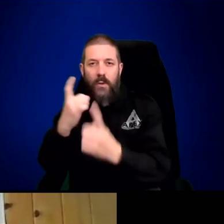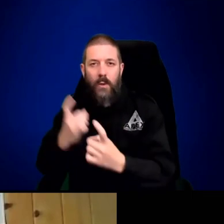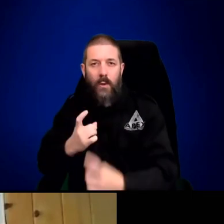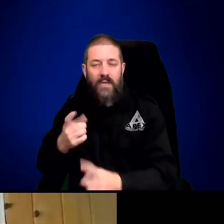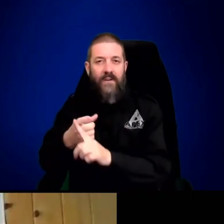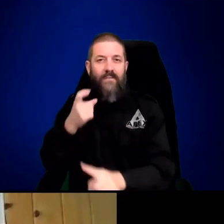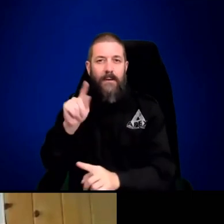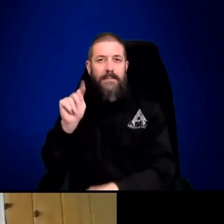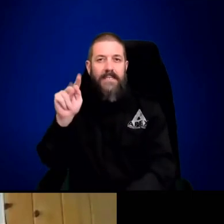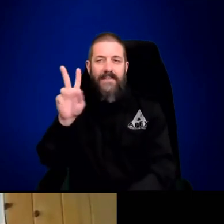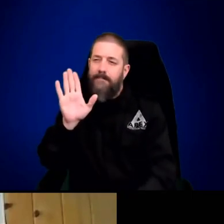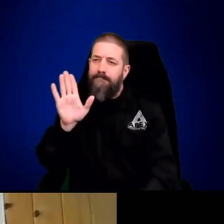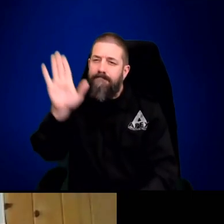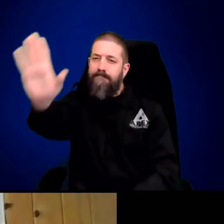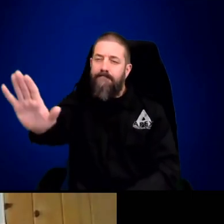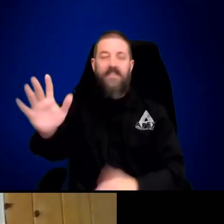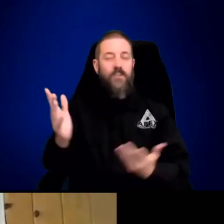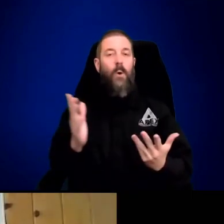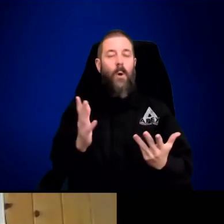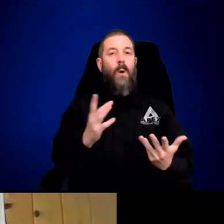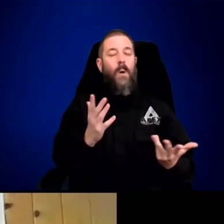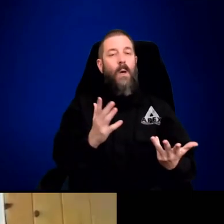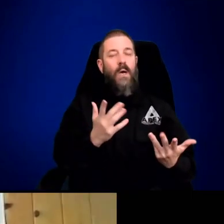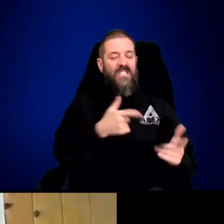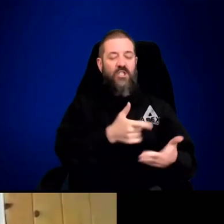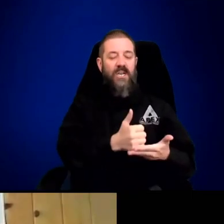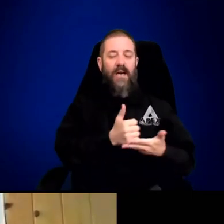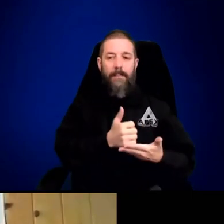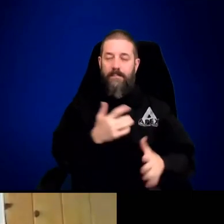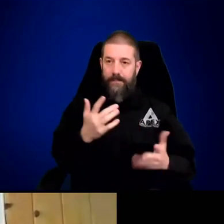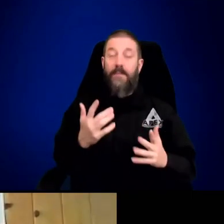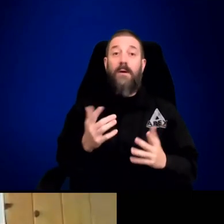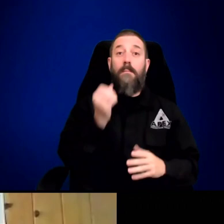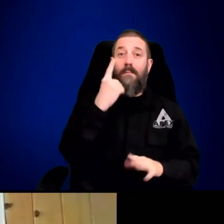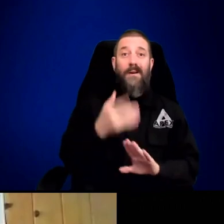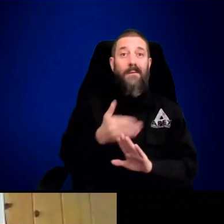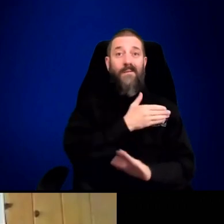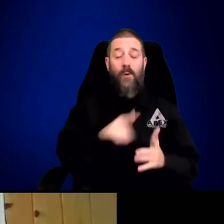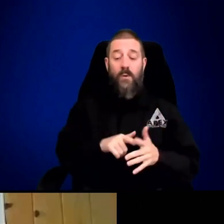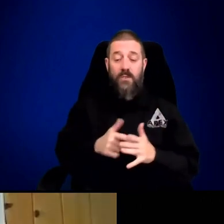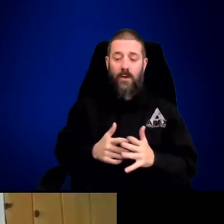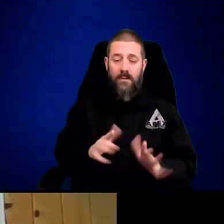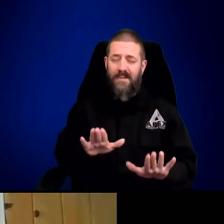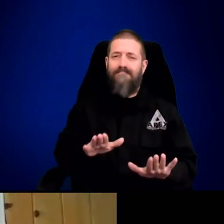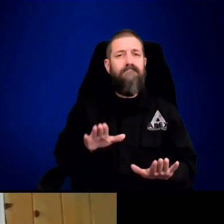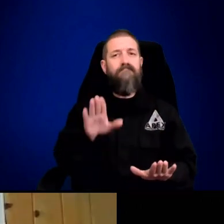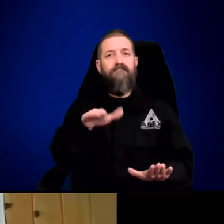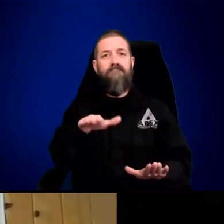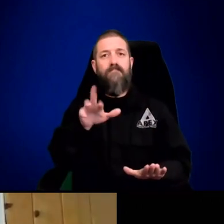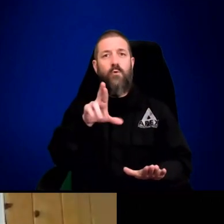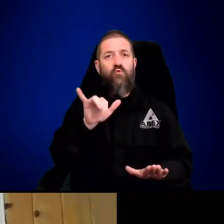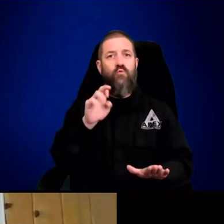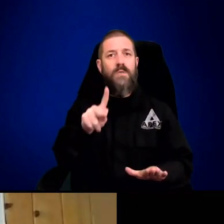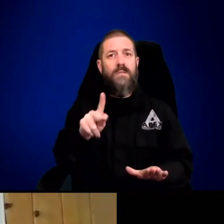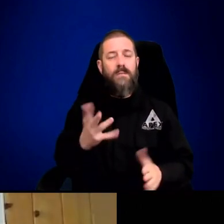up on Facebook. So if people have questions, type them in, and they're going to feed them to me and our last few, Rick. But before we start,